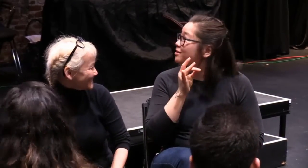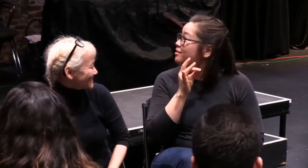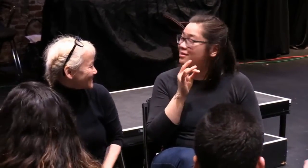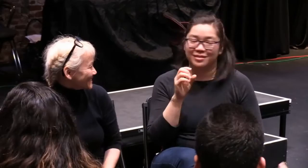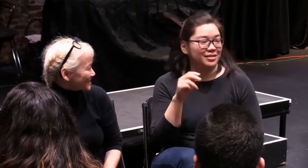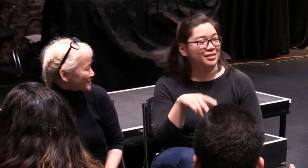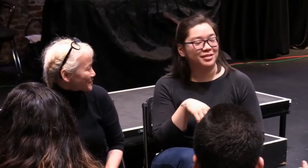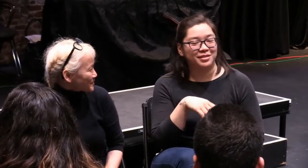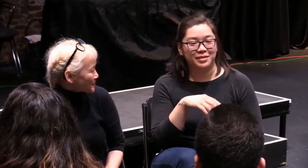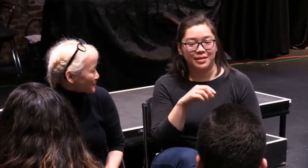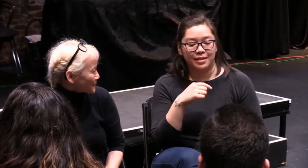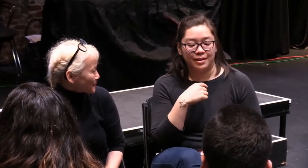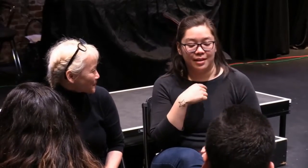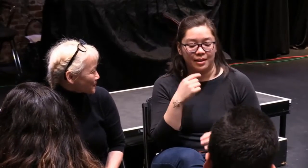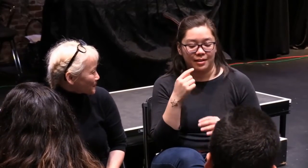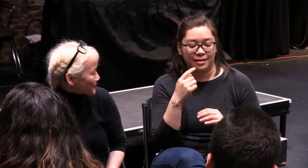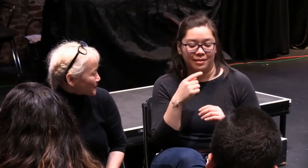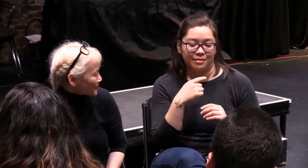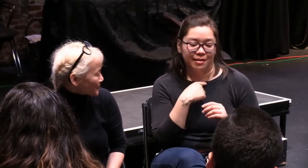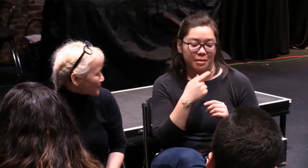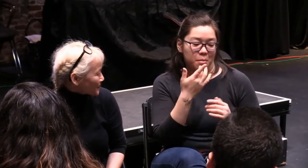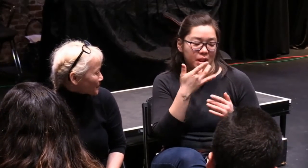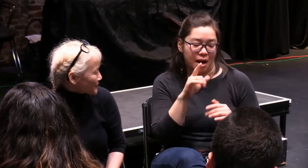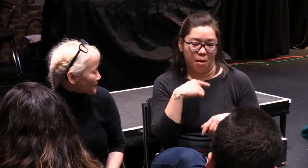And where does that acceptance come from? How does it start?